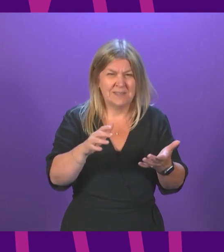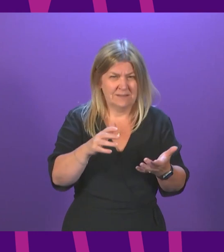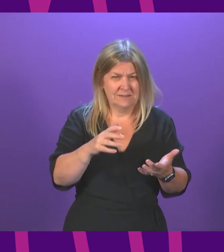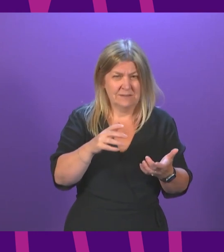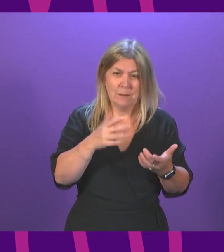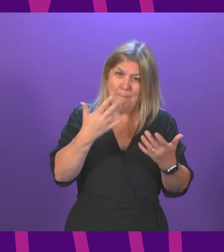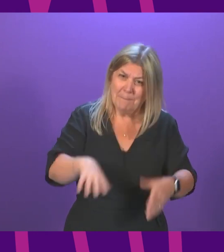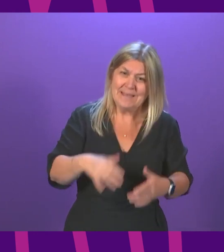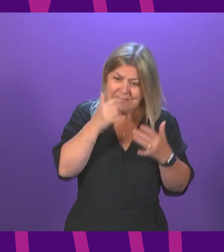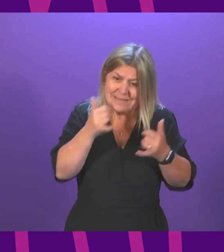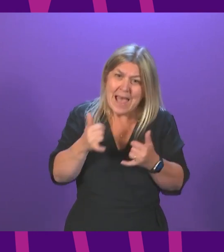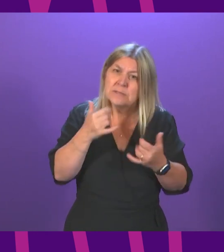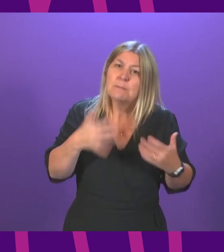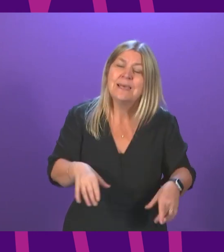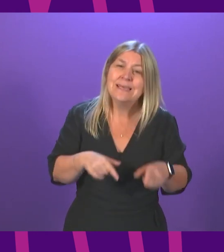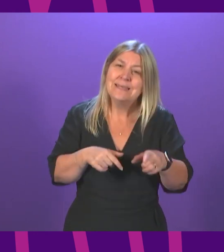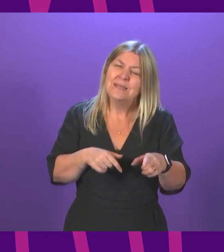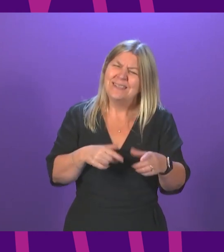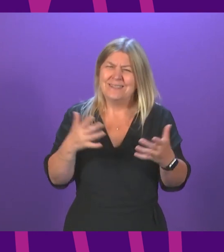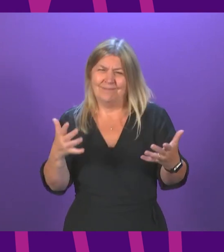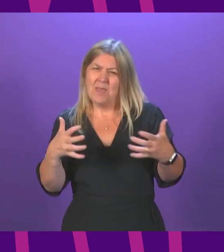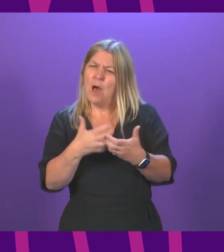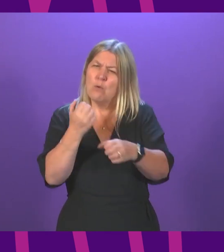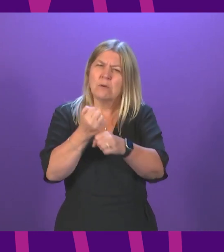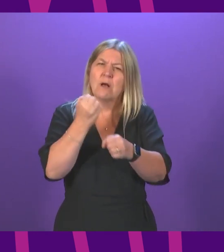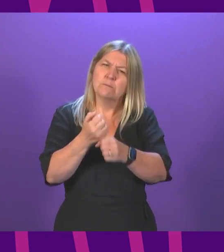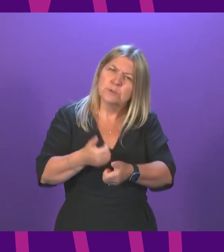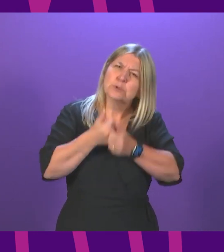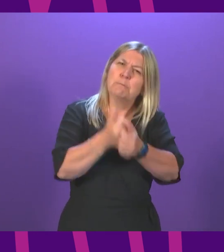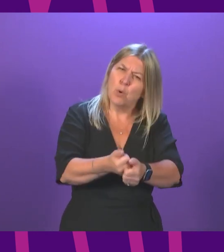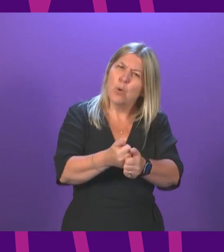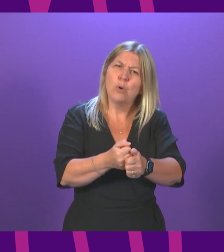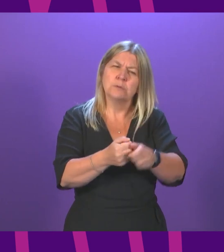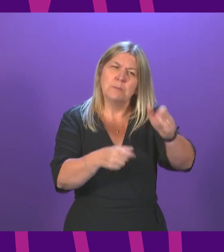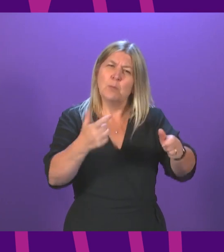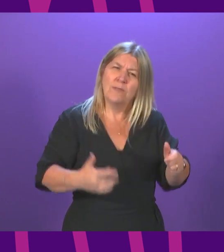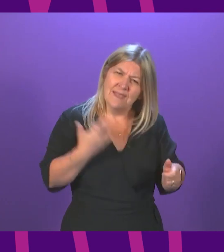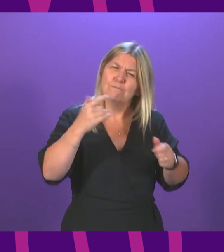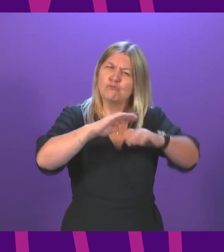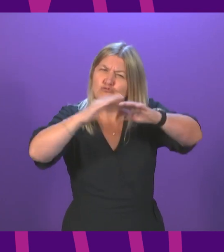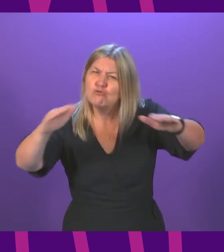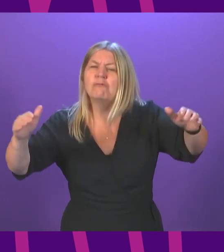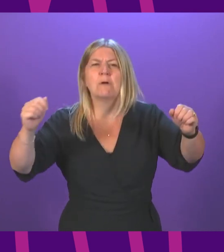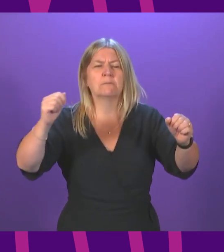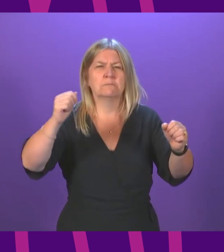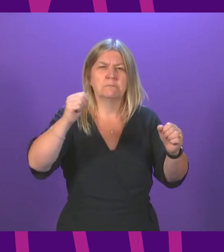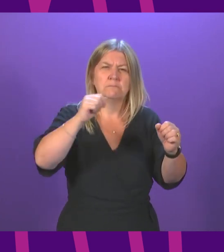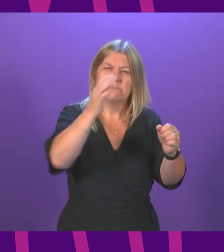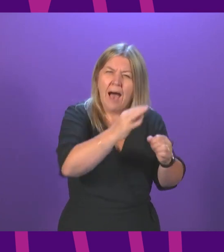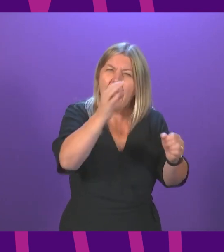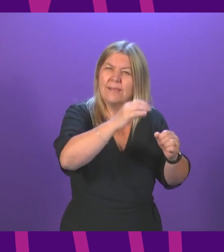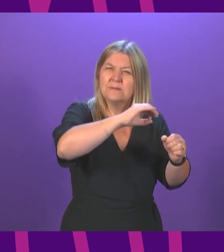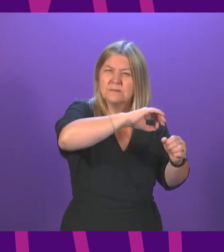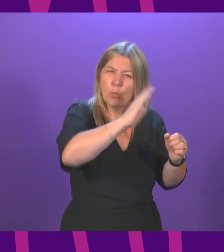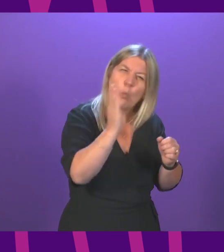domestic travel to all our islands and rural areas? First Minister. Well, I think this is a really important point. Our